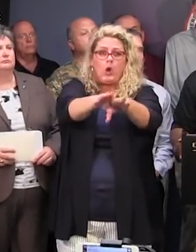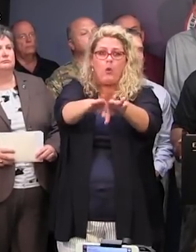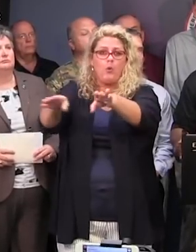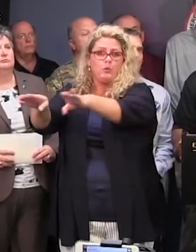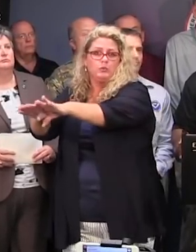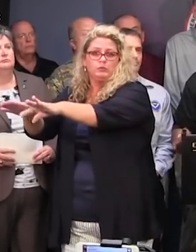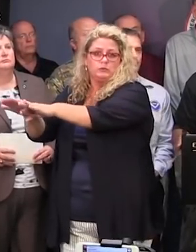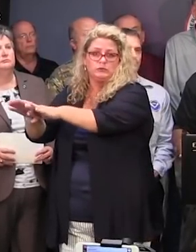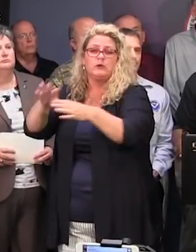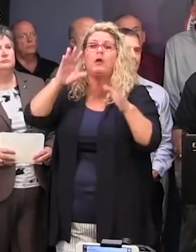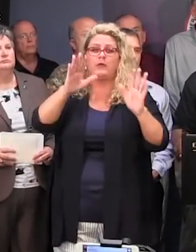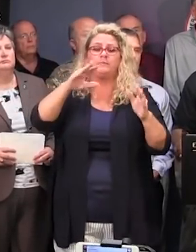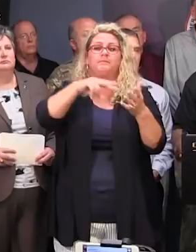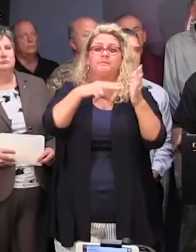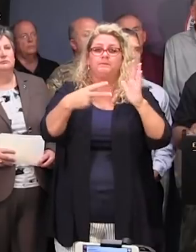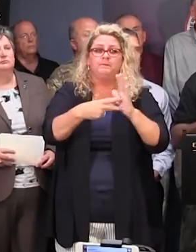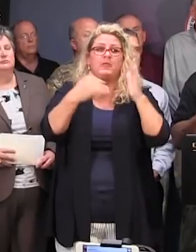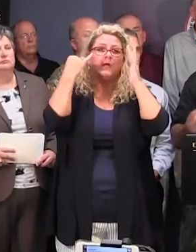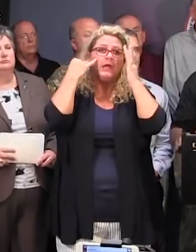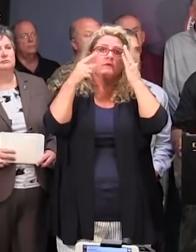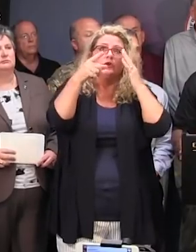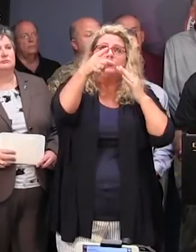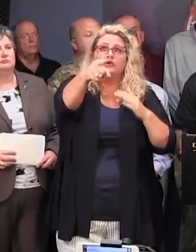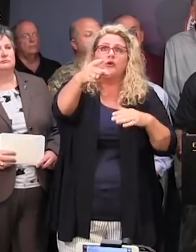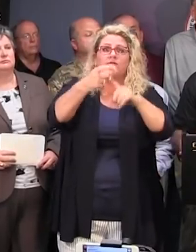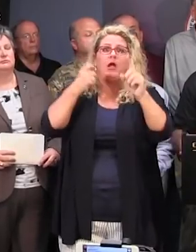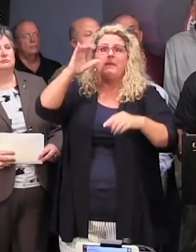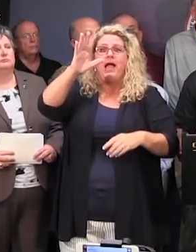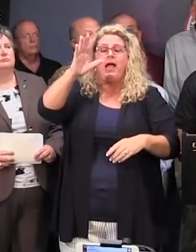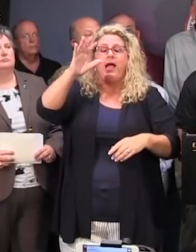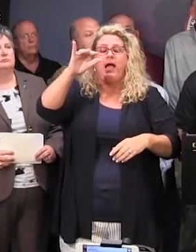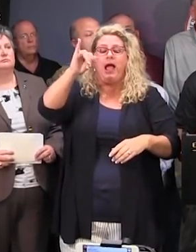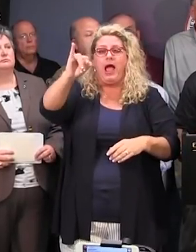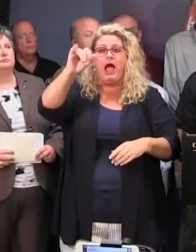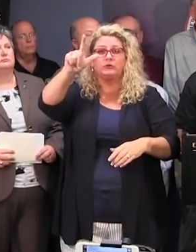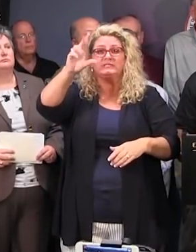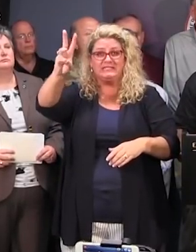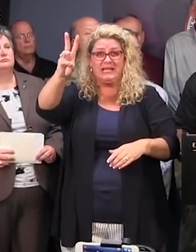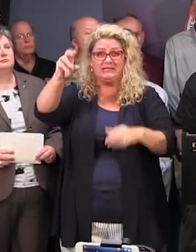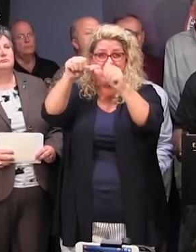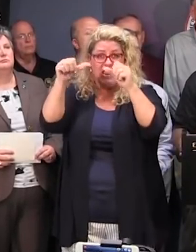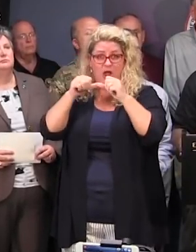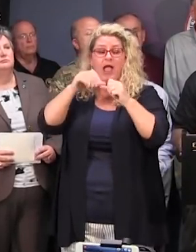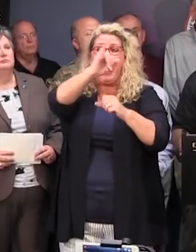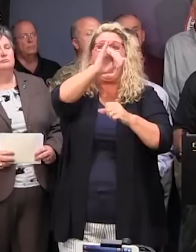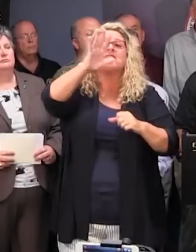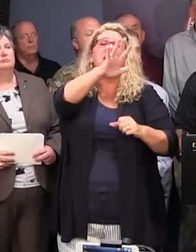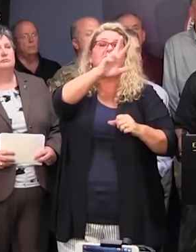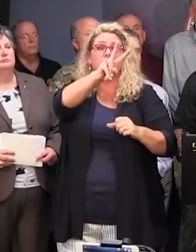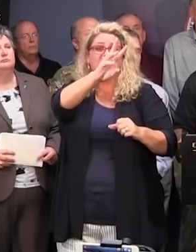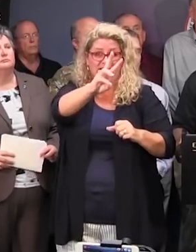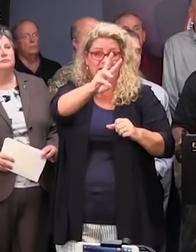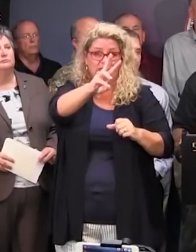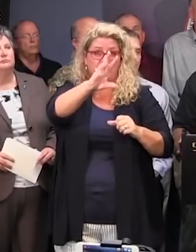that means that if you're on the route from the I-526 area, you can travel from Charleston to